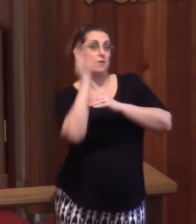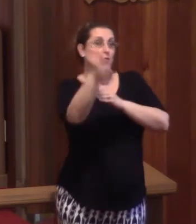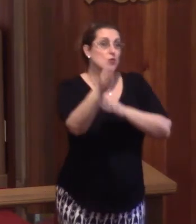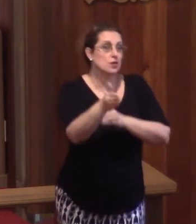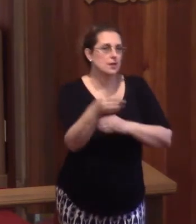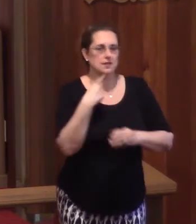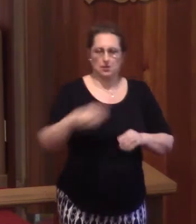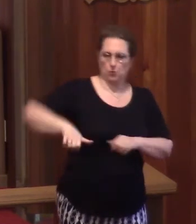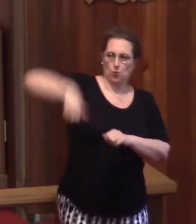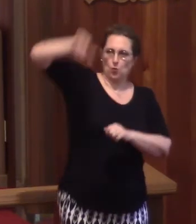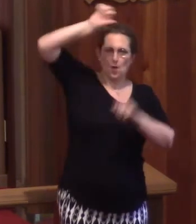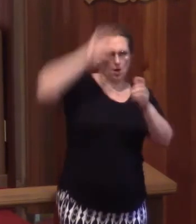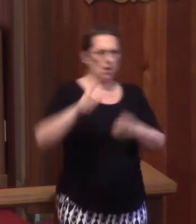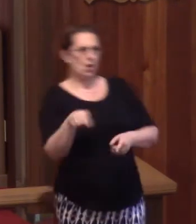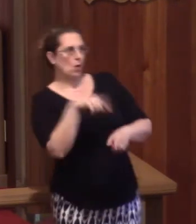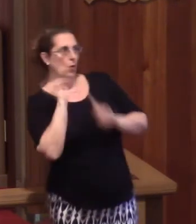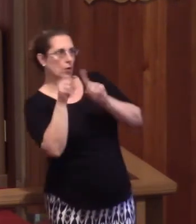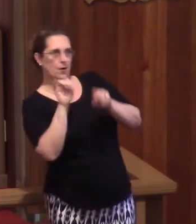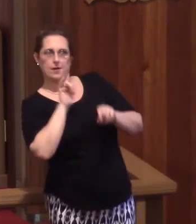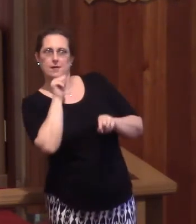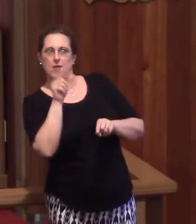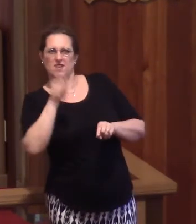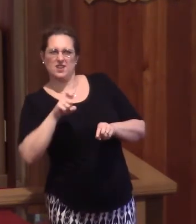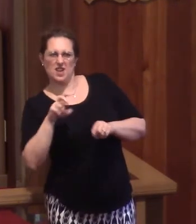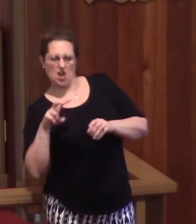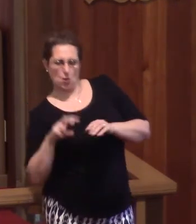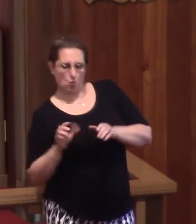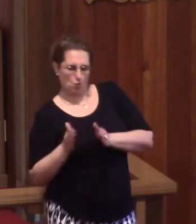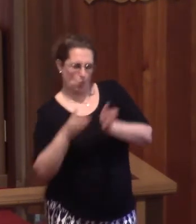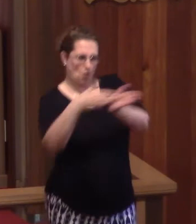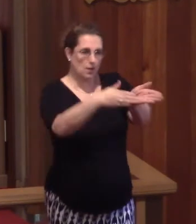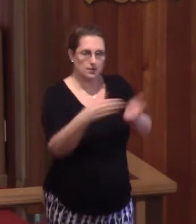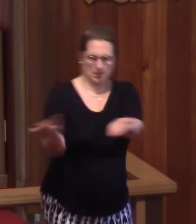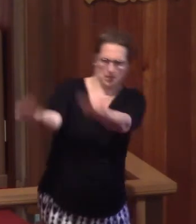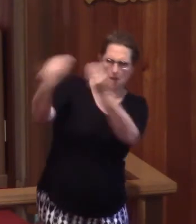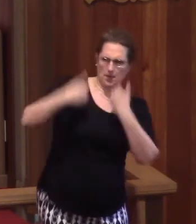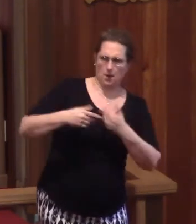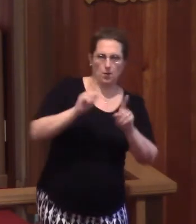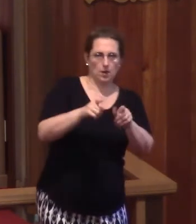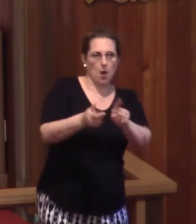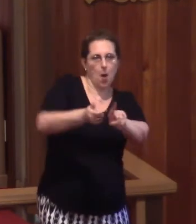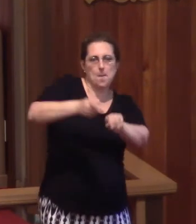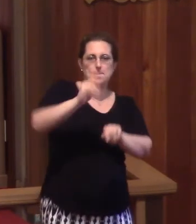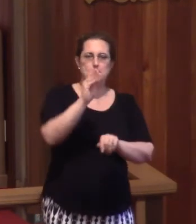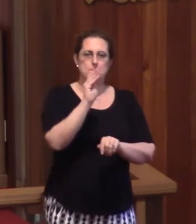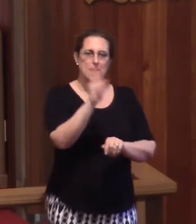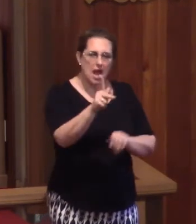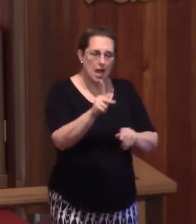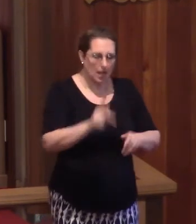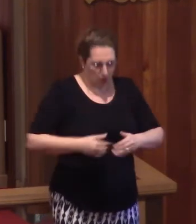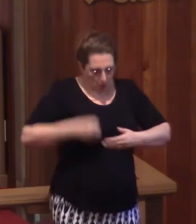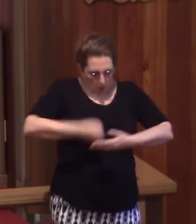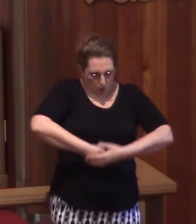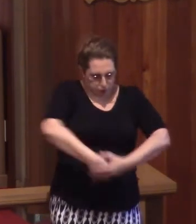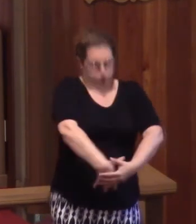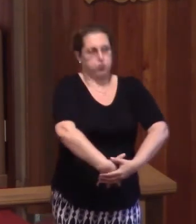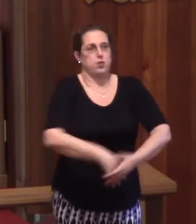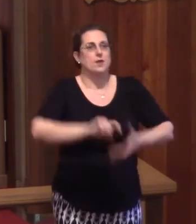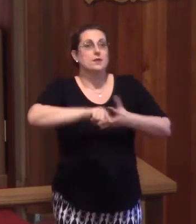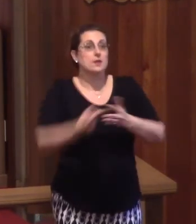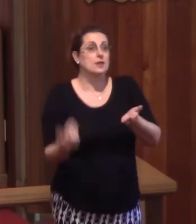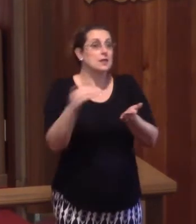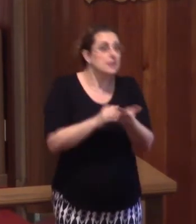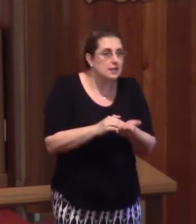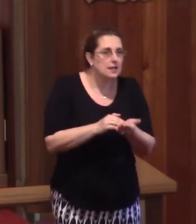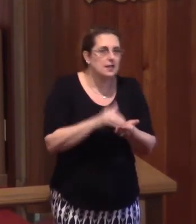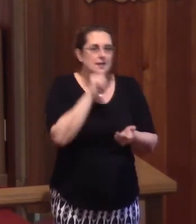goes, Where we're going, we don't need roads. And opens the door and he says, Get in. We'll go back to conception. We'll start you over again and